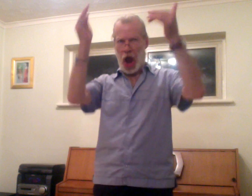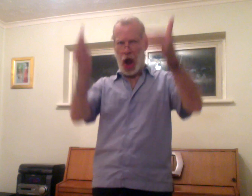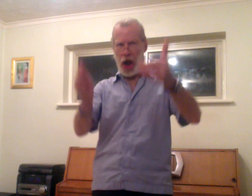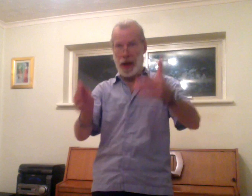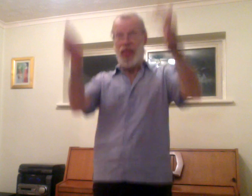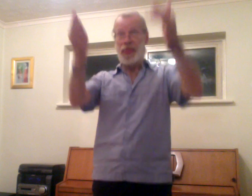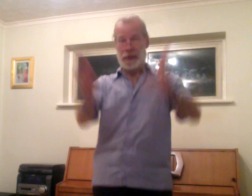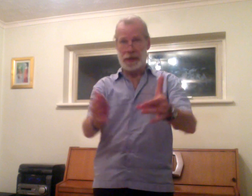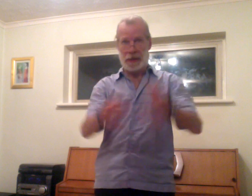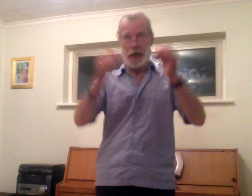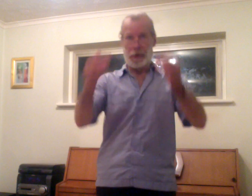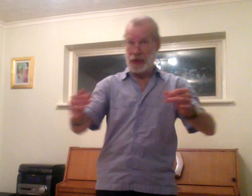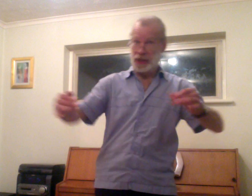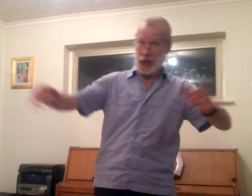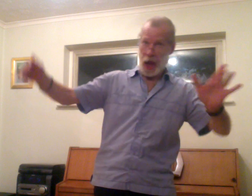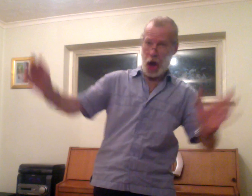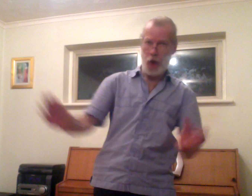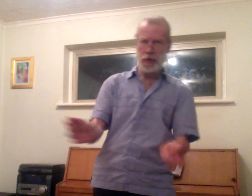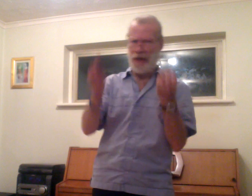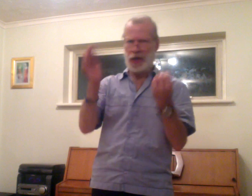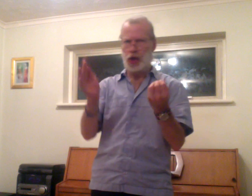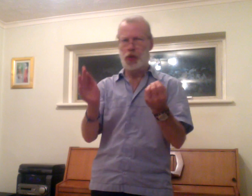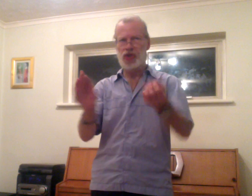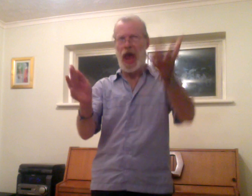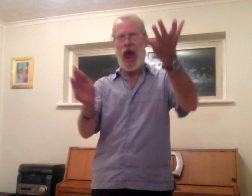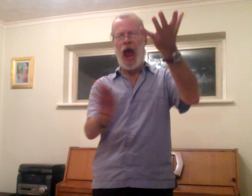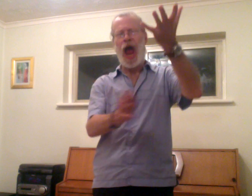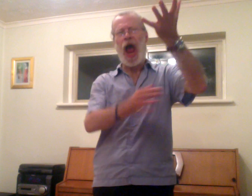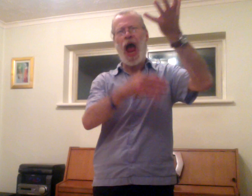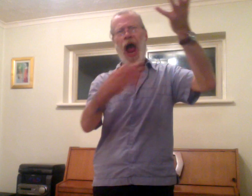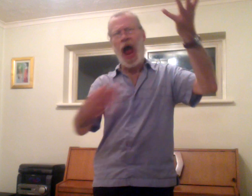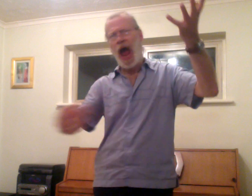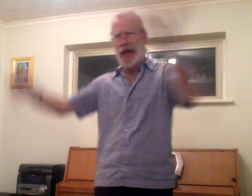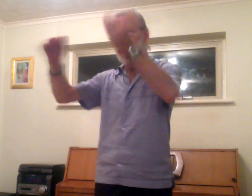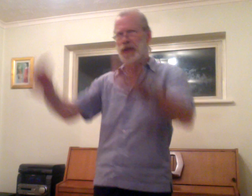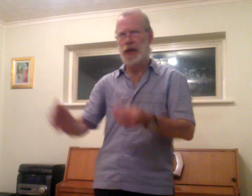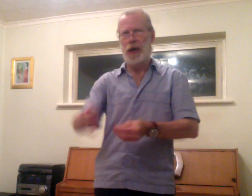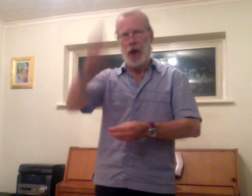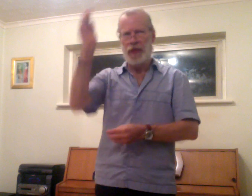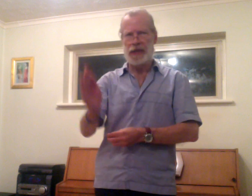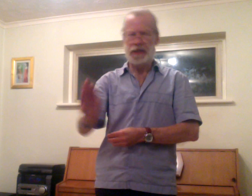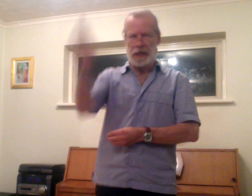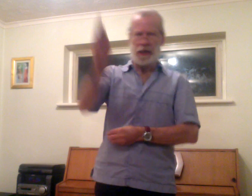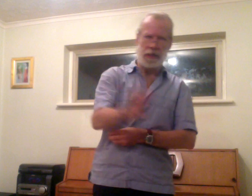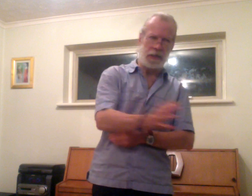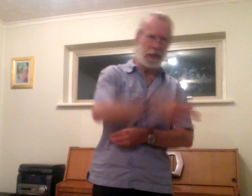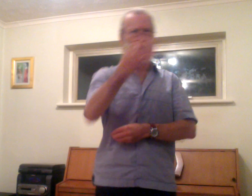The sun is now never to set On such glorious a